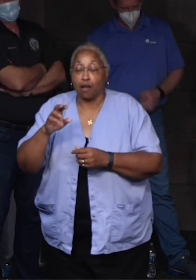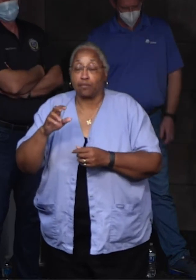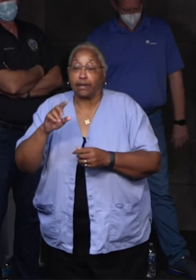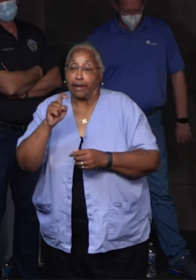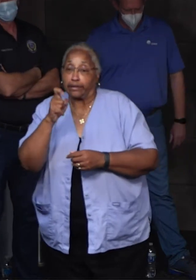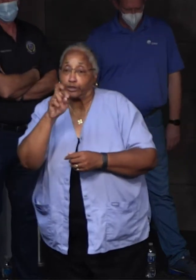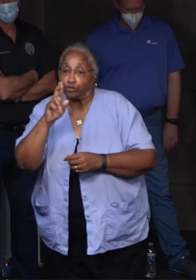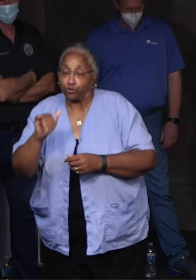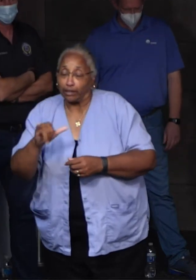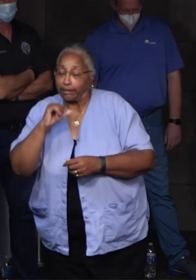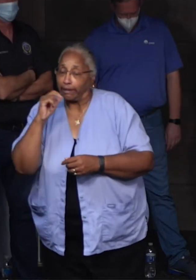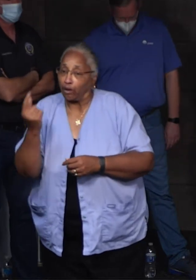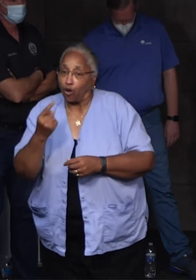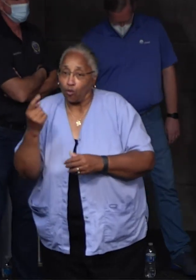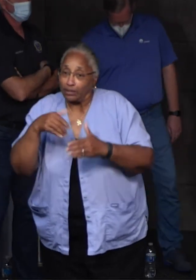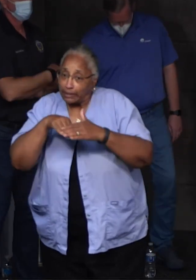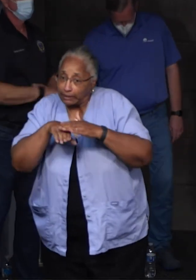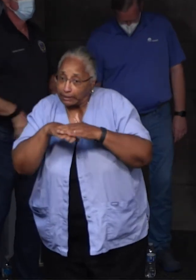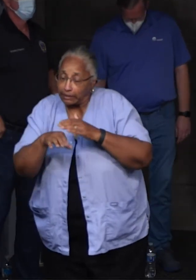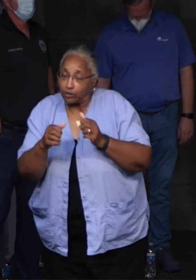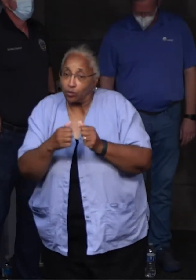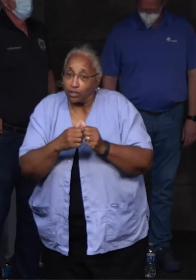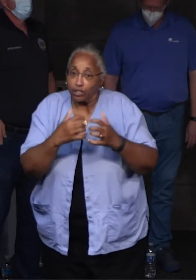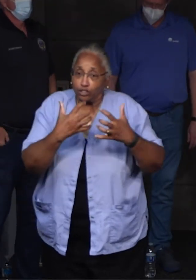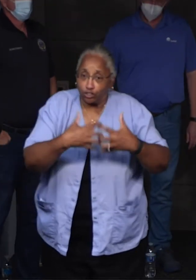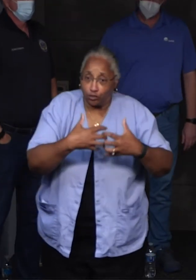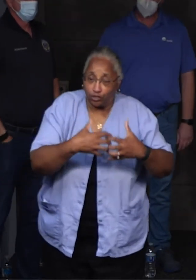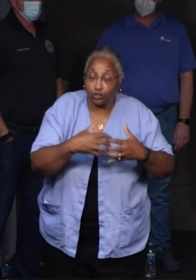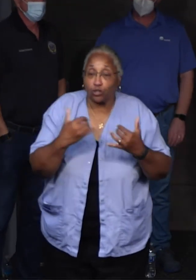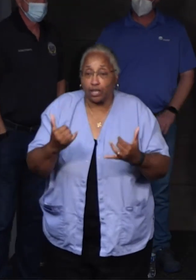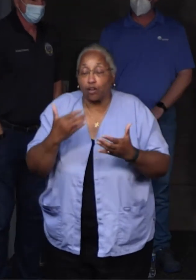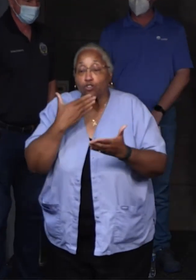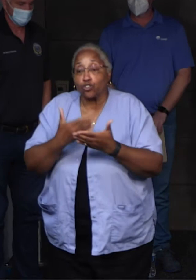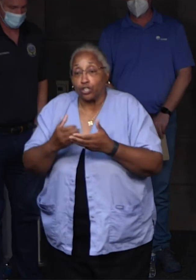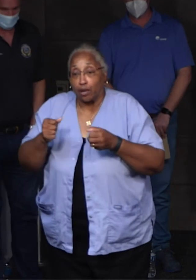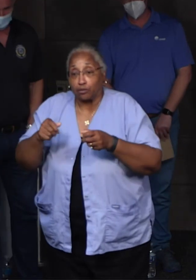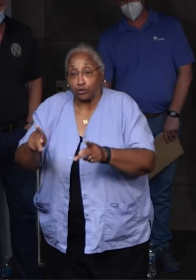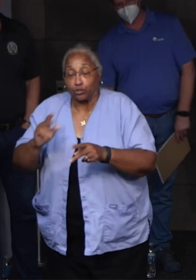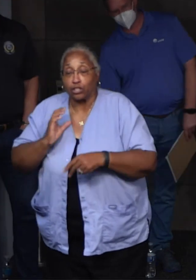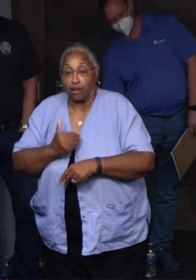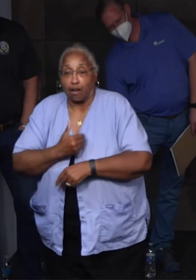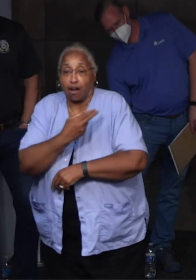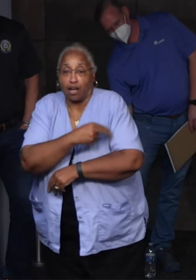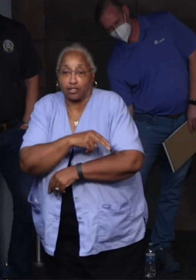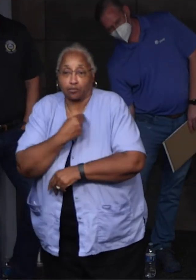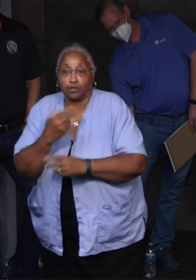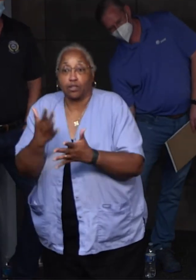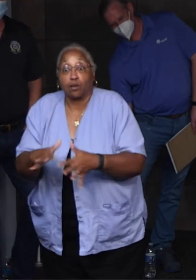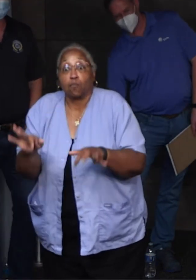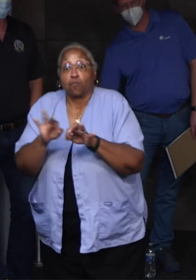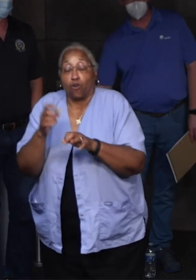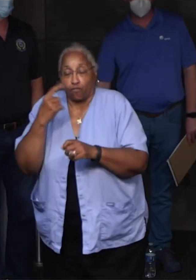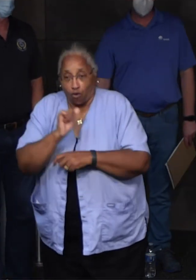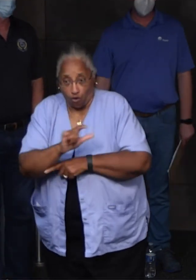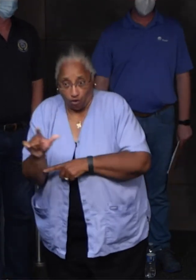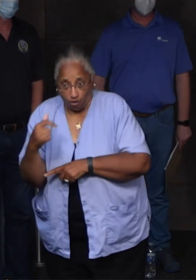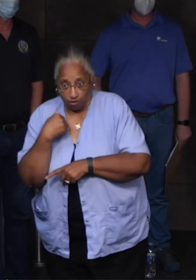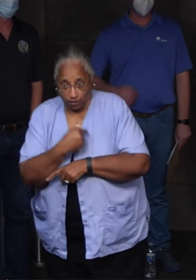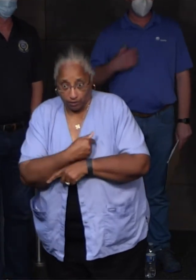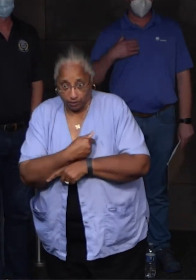accessible on those generators. And so this is a really good opportunity. Our hospitals are obviously critical for all of us,